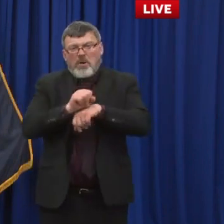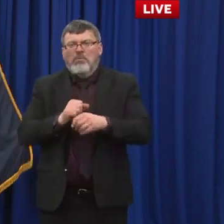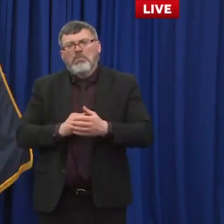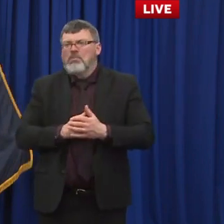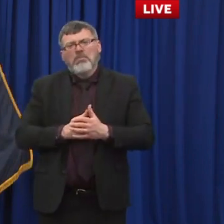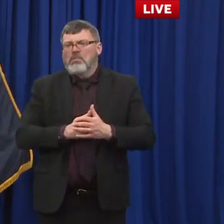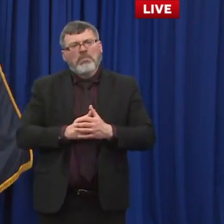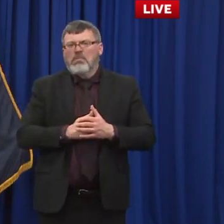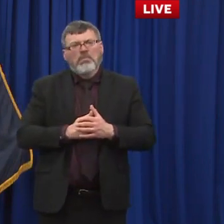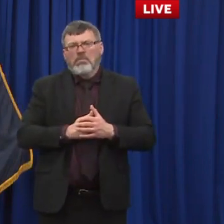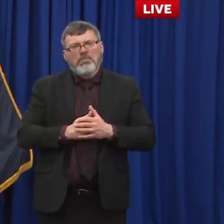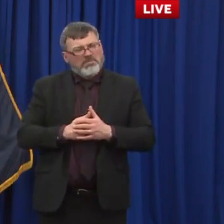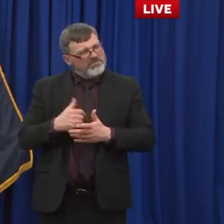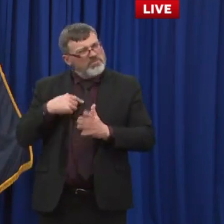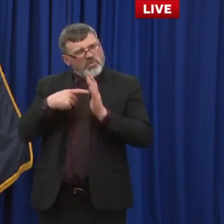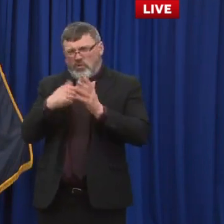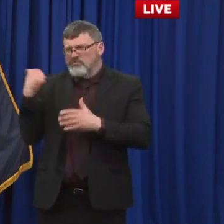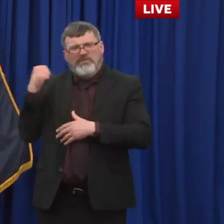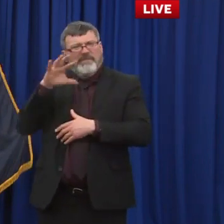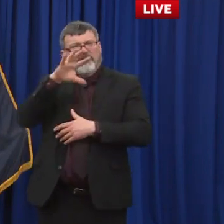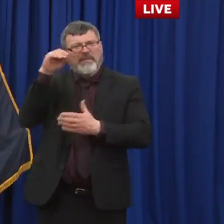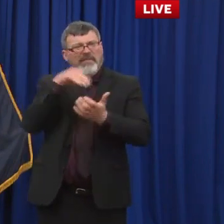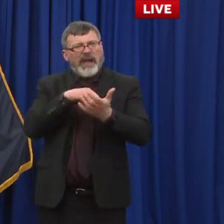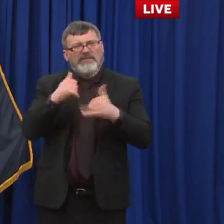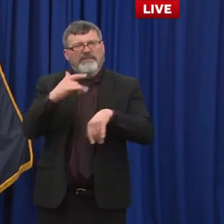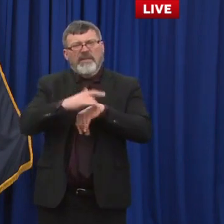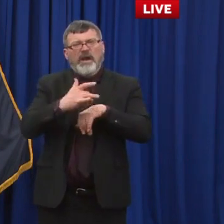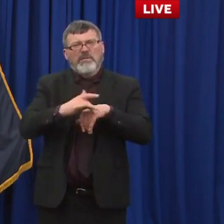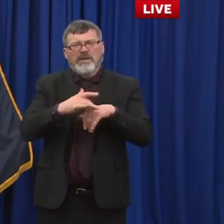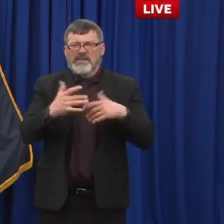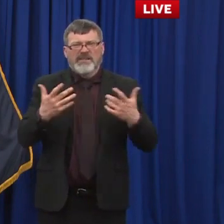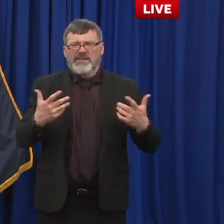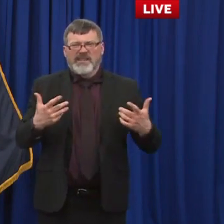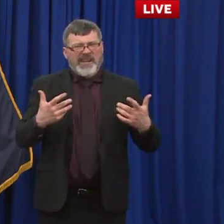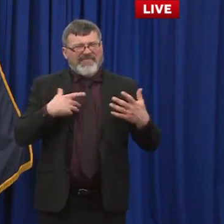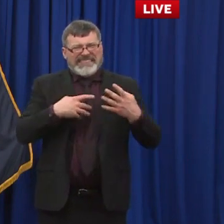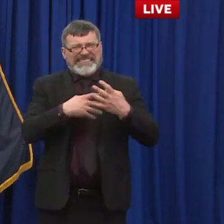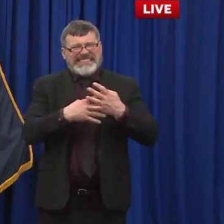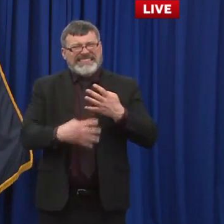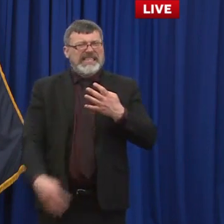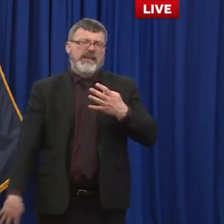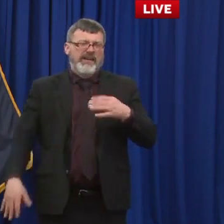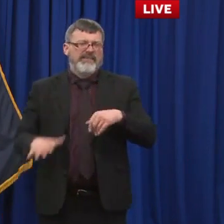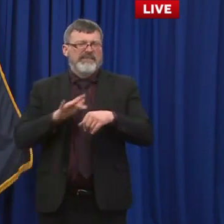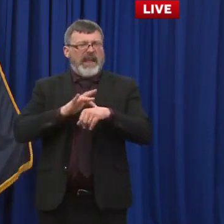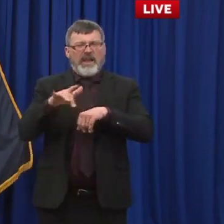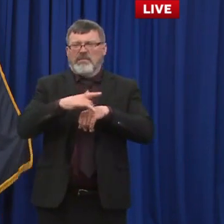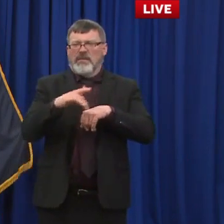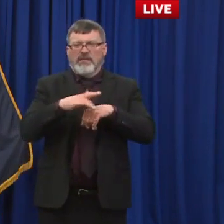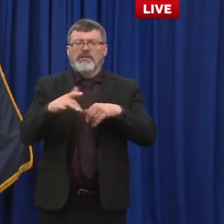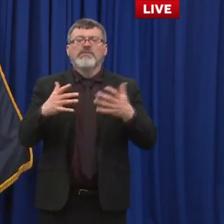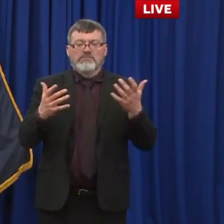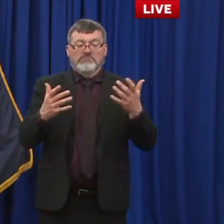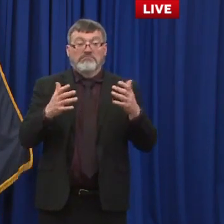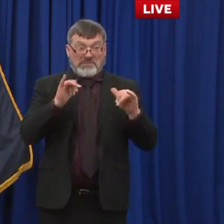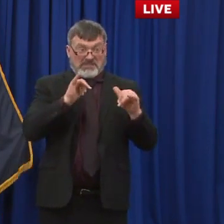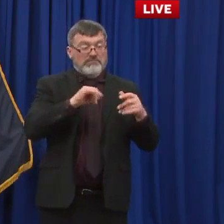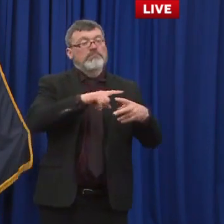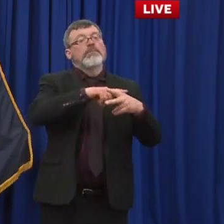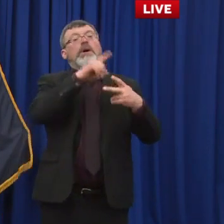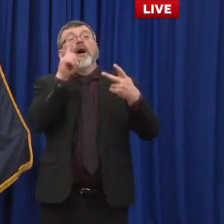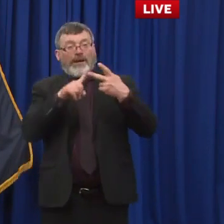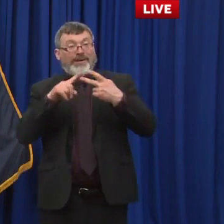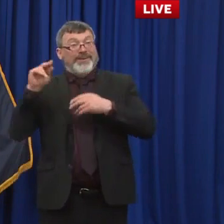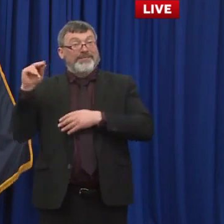encourage everyone to resident or not to sign into the system and take advantage of it uh the vice president will be um we have the honor of uh